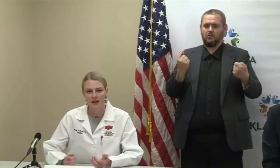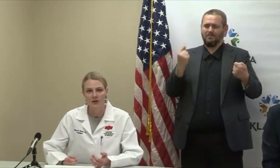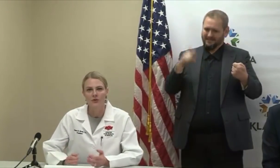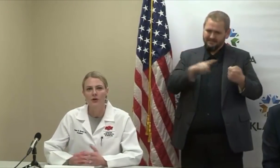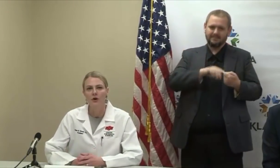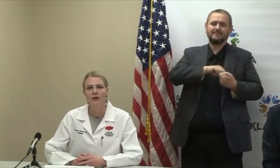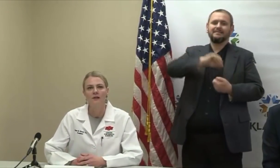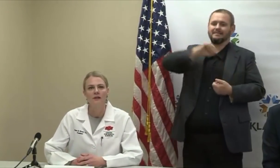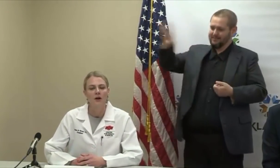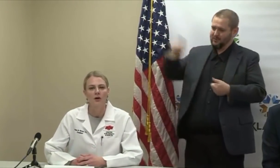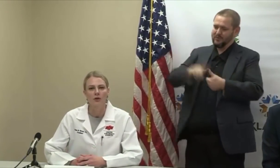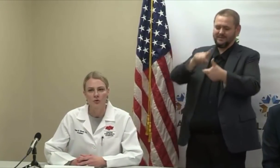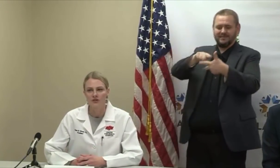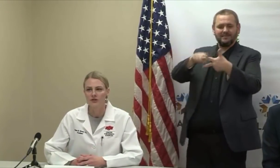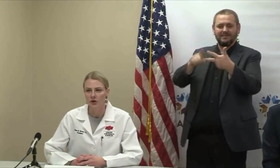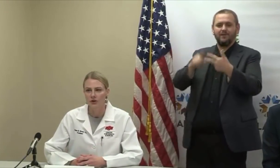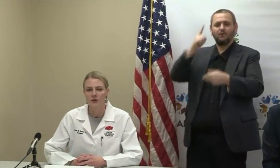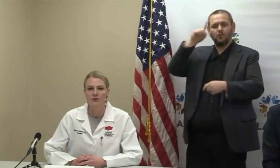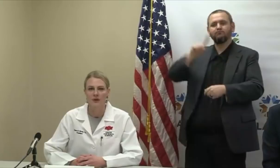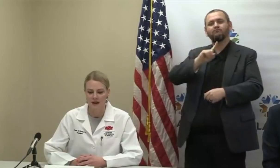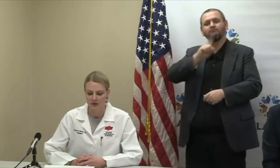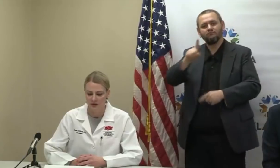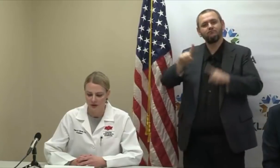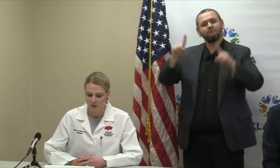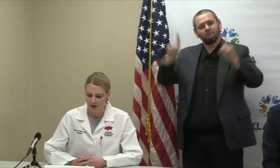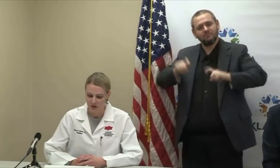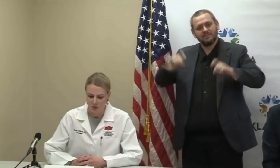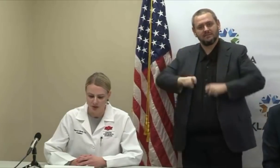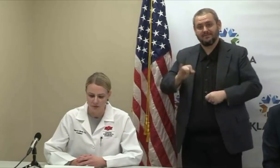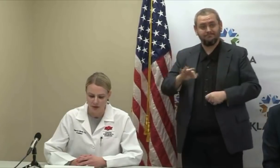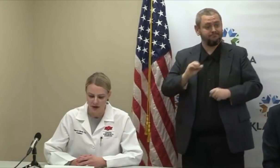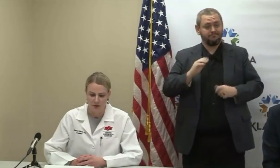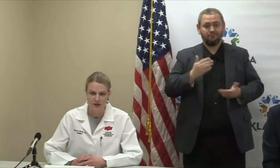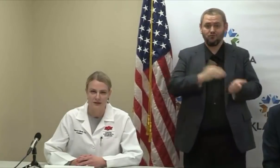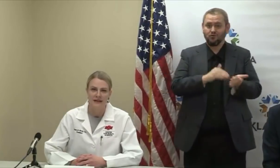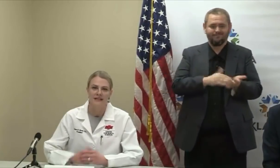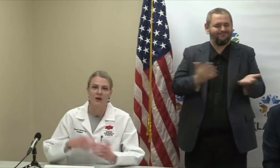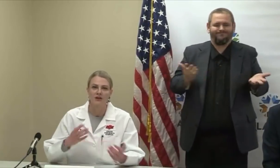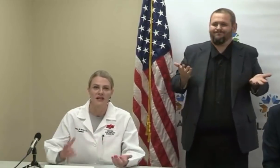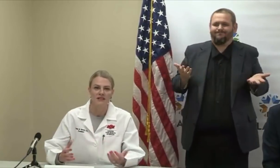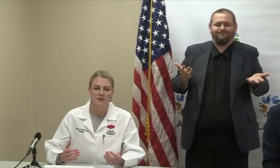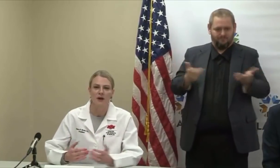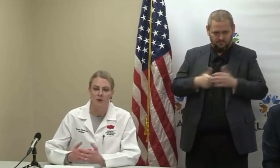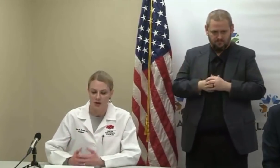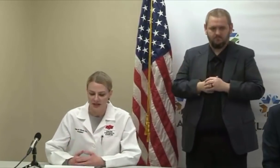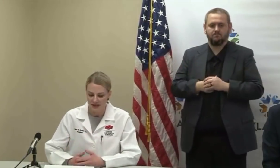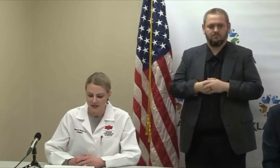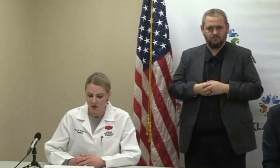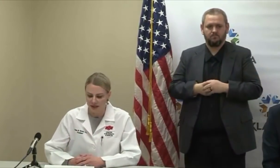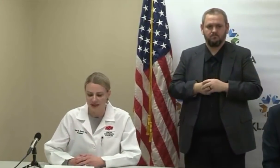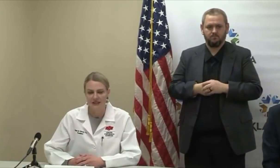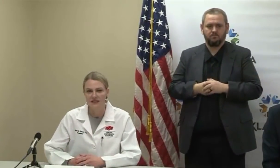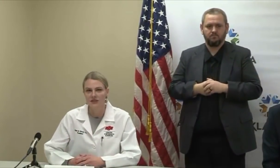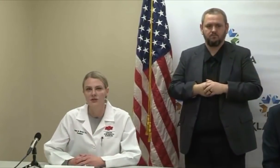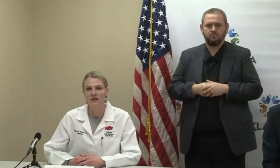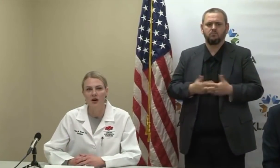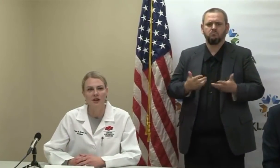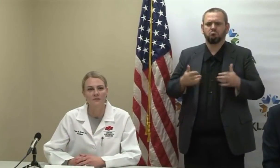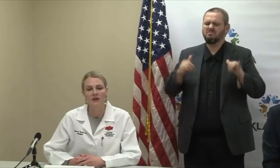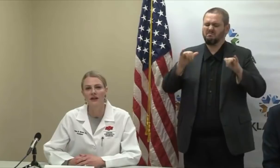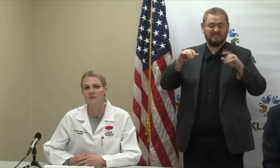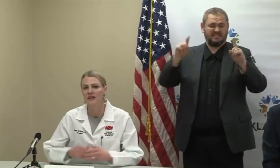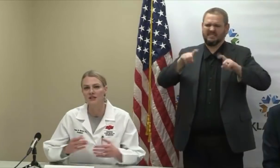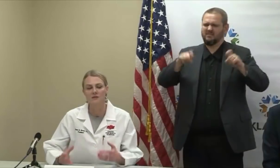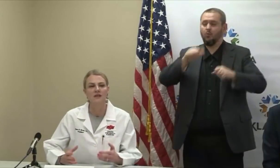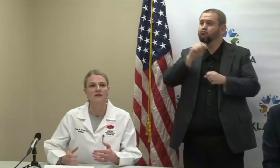right here in Oklahoma. Our goal is to turn those around within 24 hours. Now, our testing priority is going to continue to be